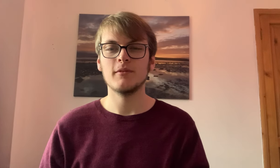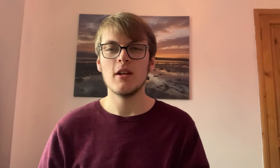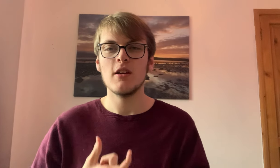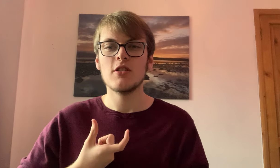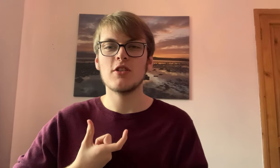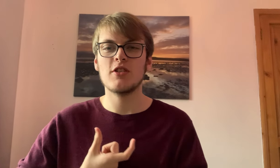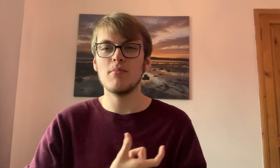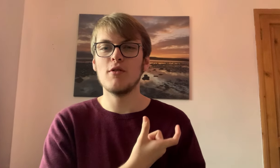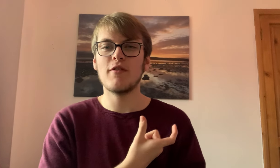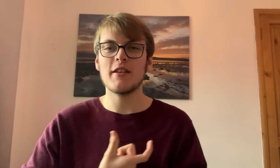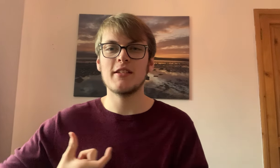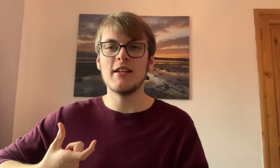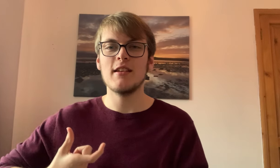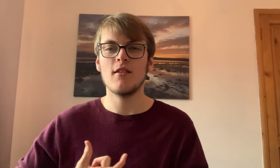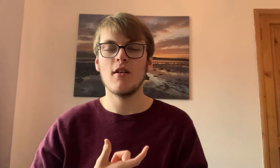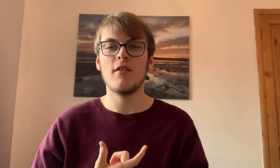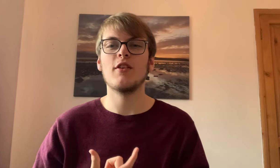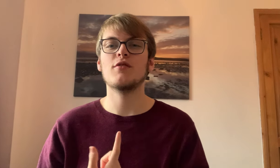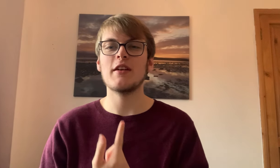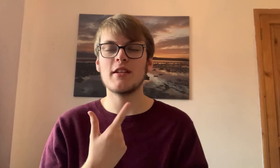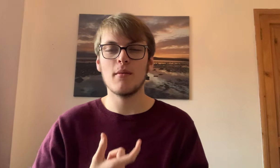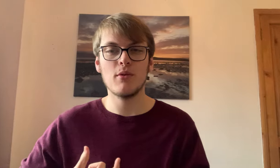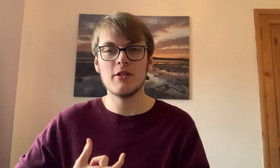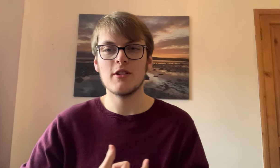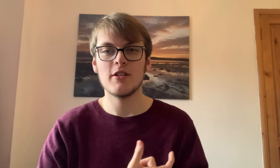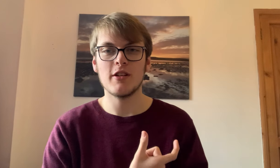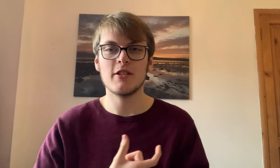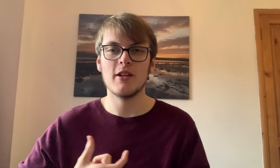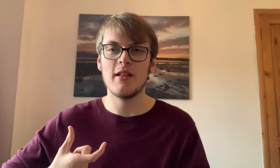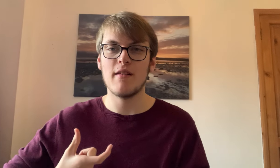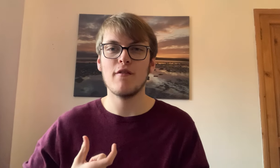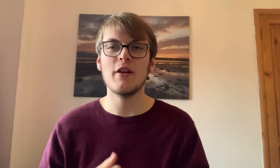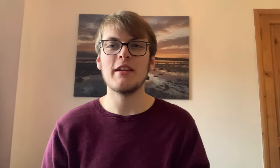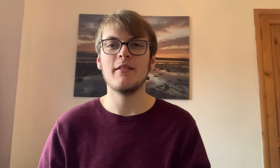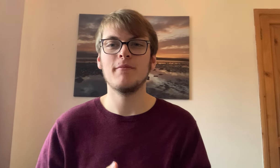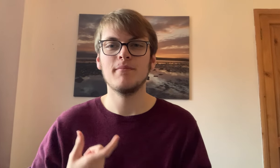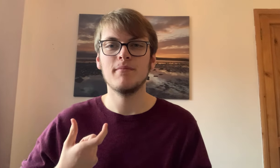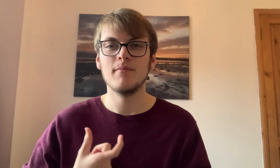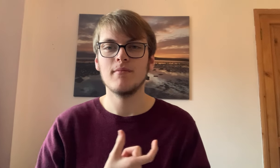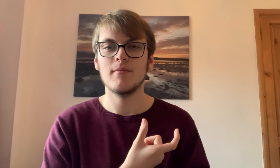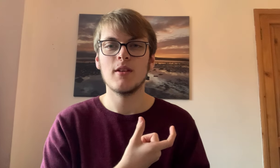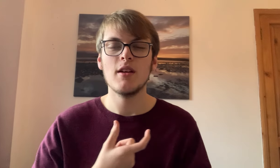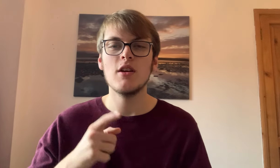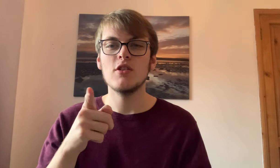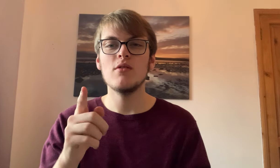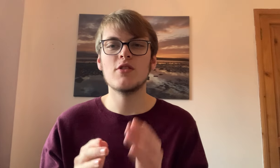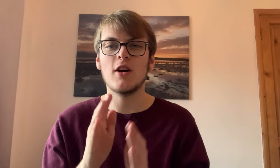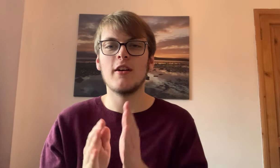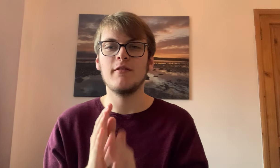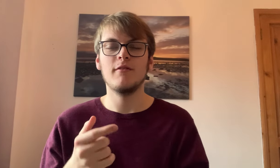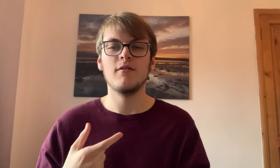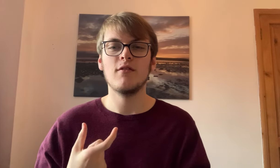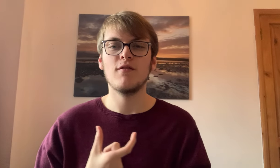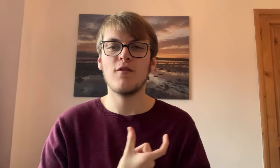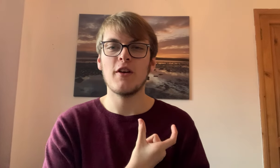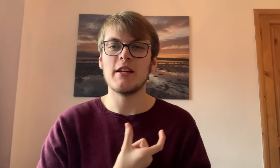Just move that C that's facing upwards, side to side like that. Funny. You sign. Funny.